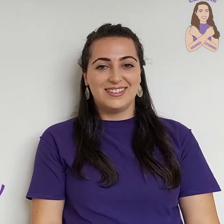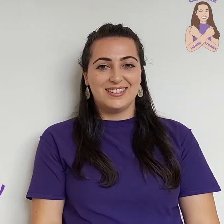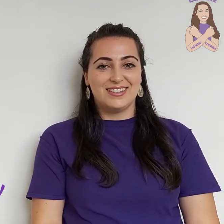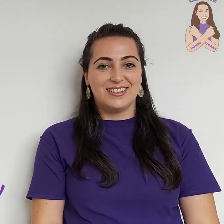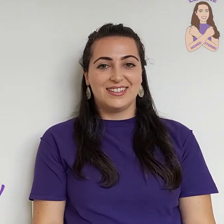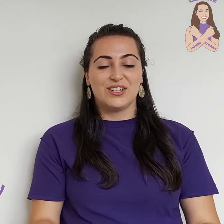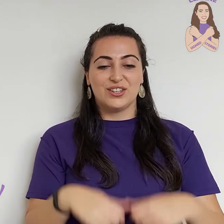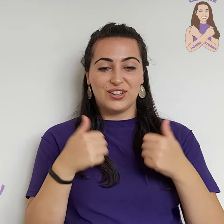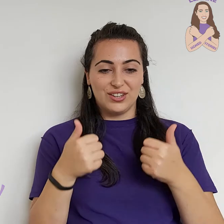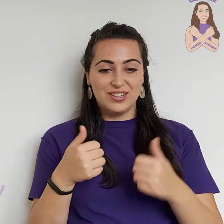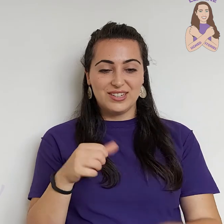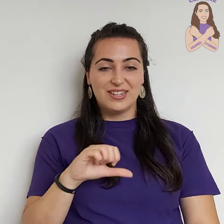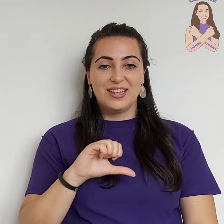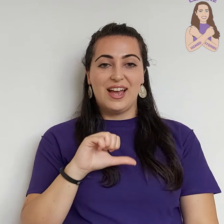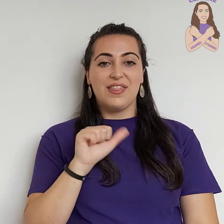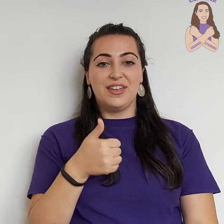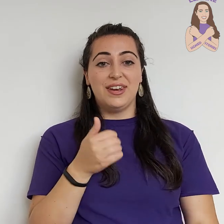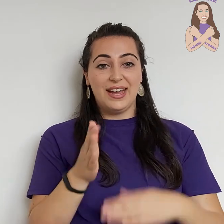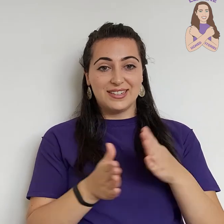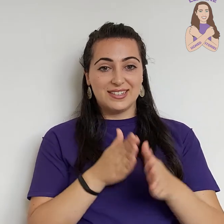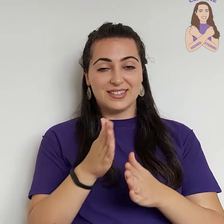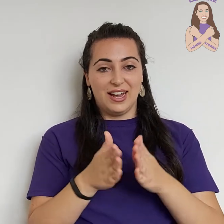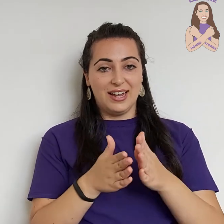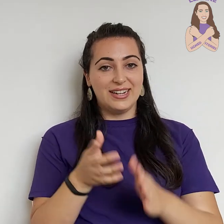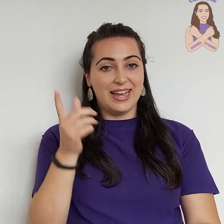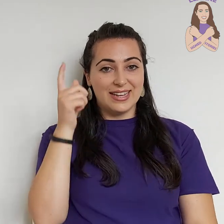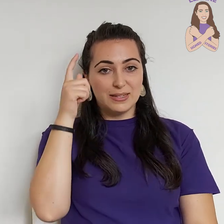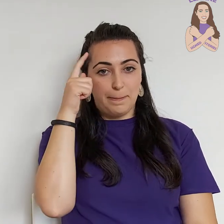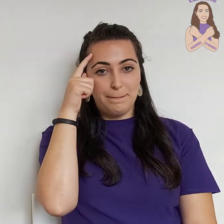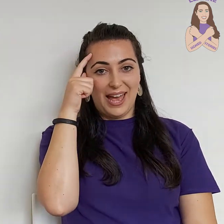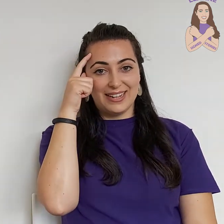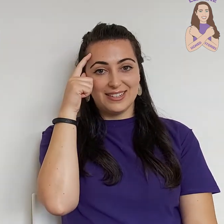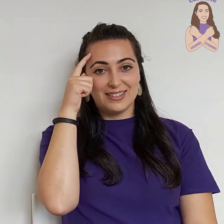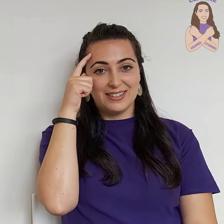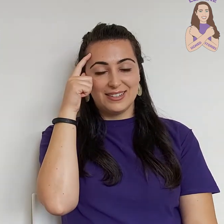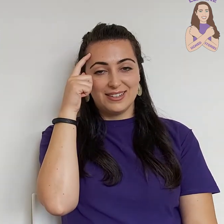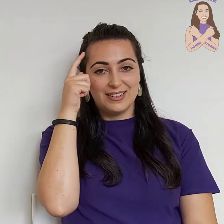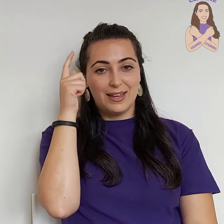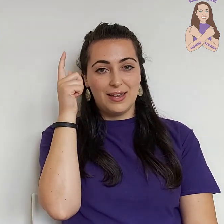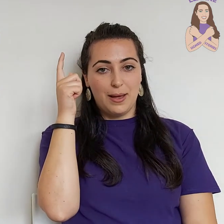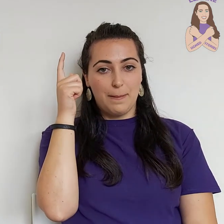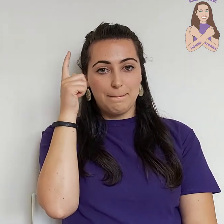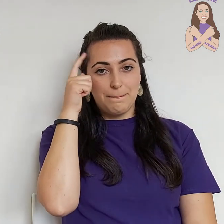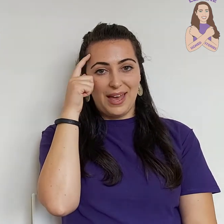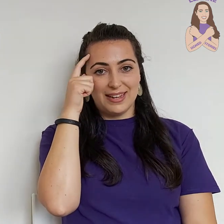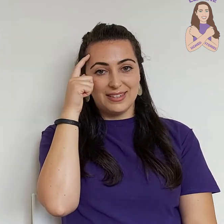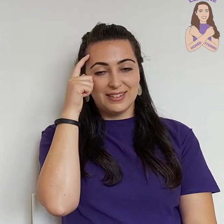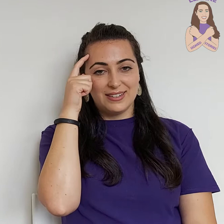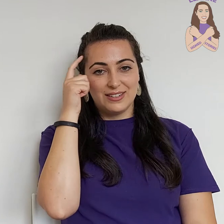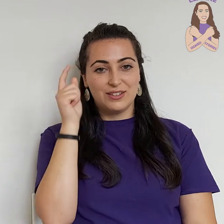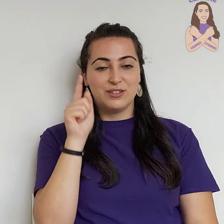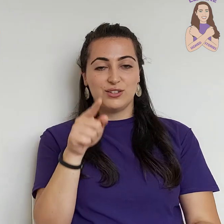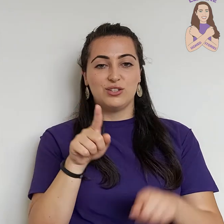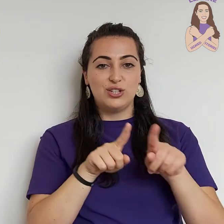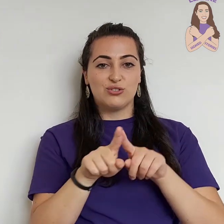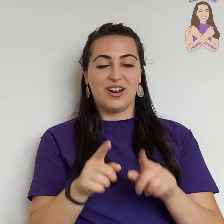Good. The next sign is Bed. Bed. You try.